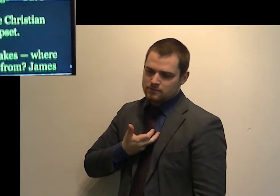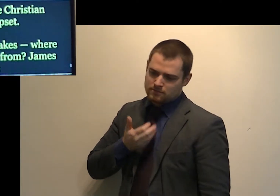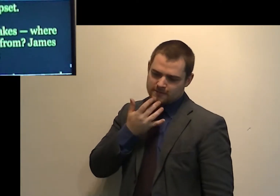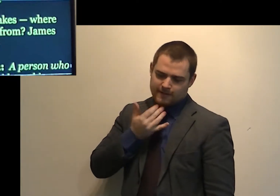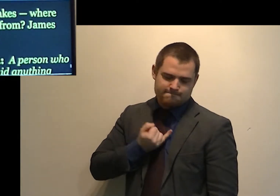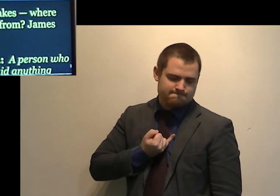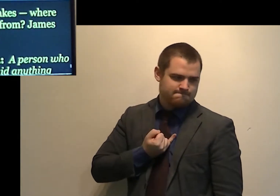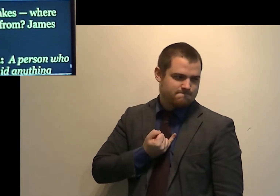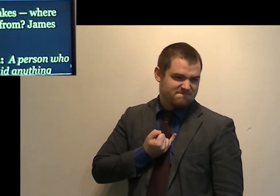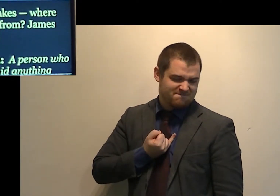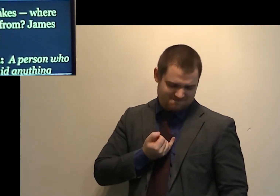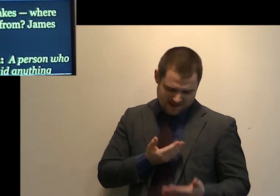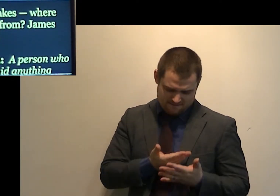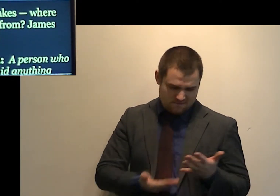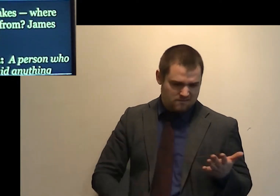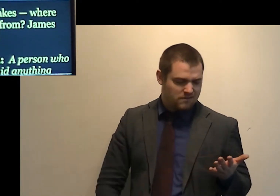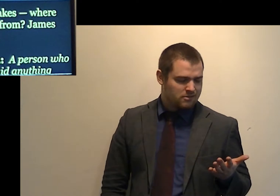More mistakes, where are they from?